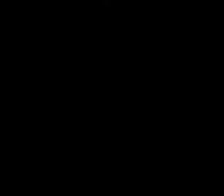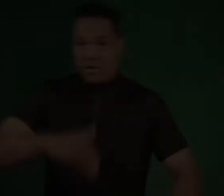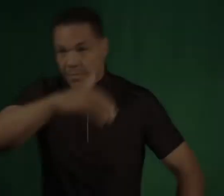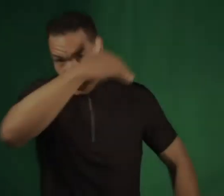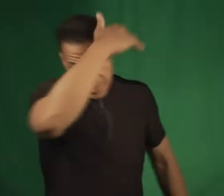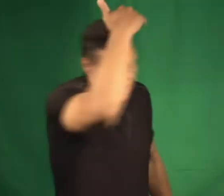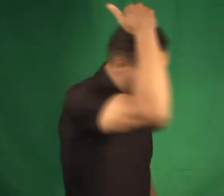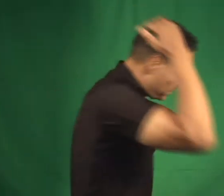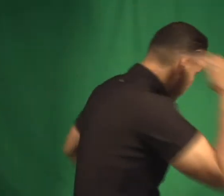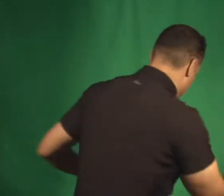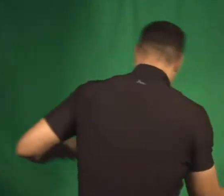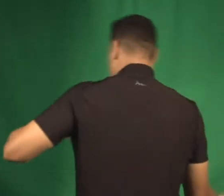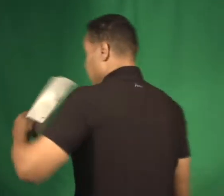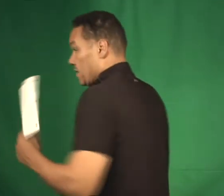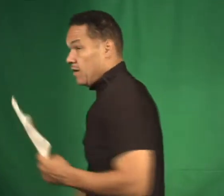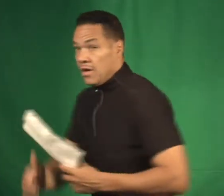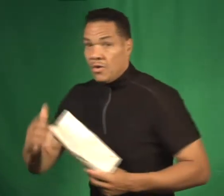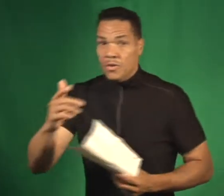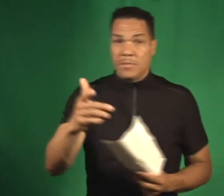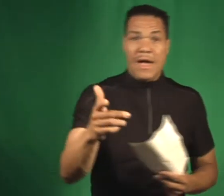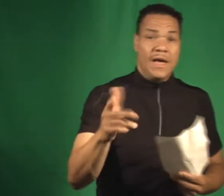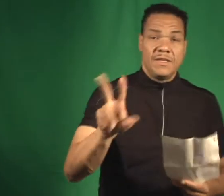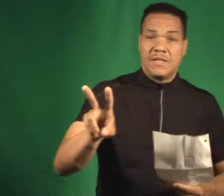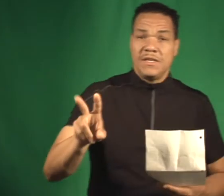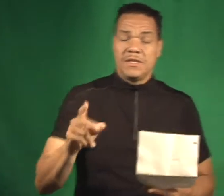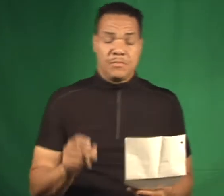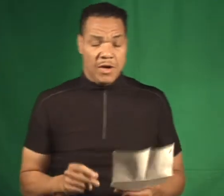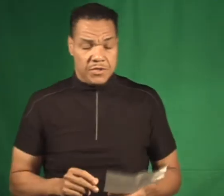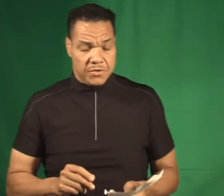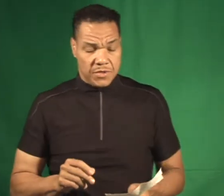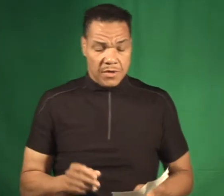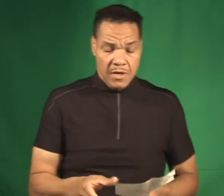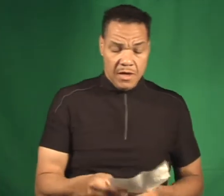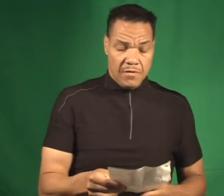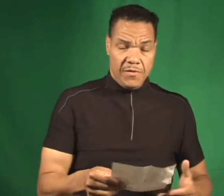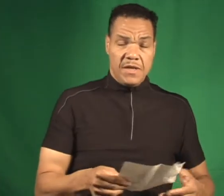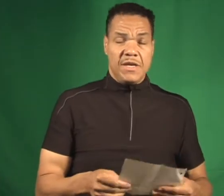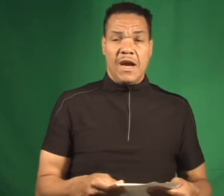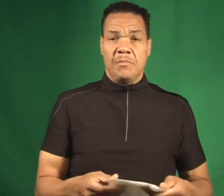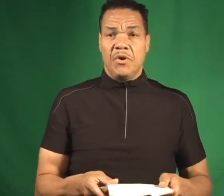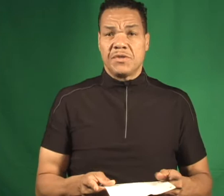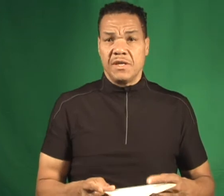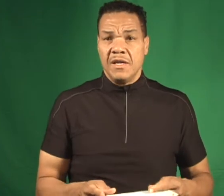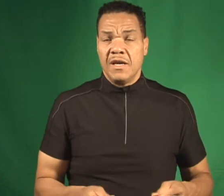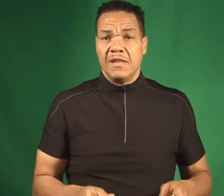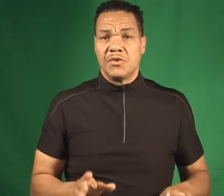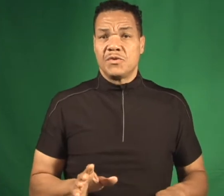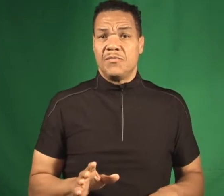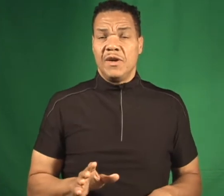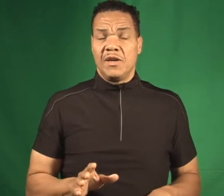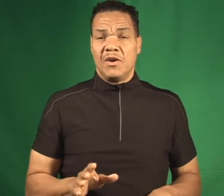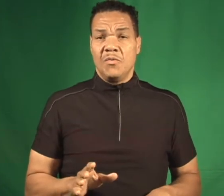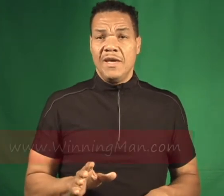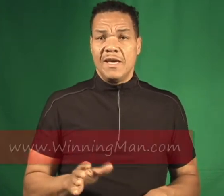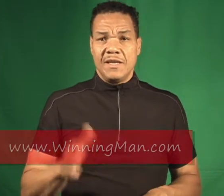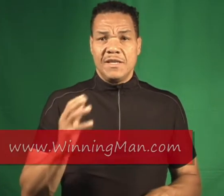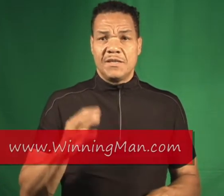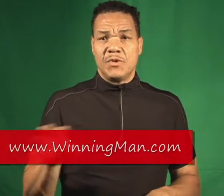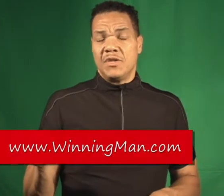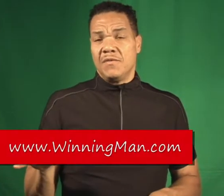This is Pete Thomas with the Behind the Scenes. This is part two. So, very tired personally. This was a very long weekend. Did some stuff